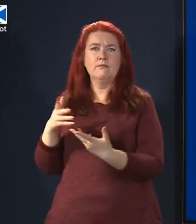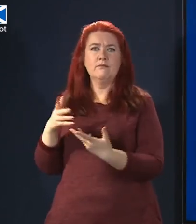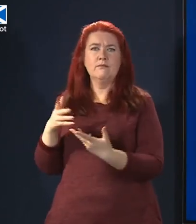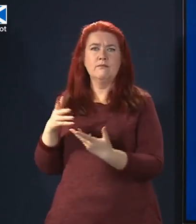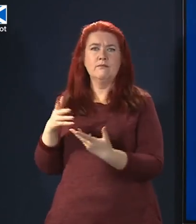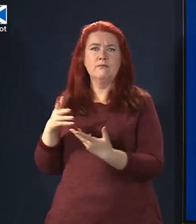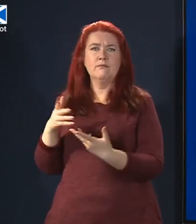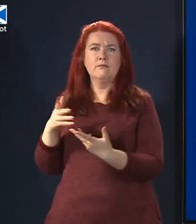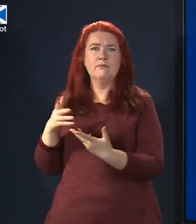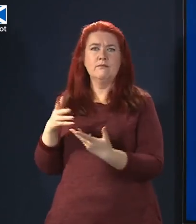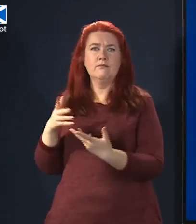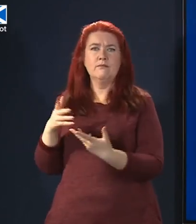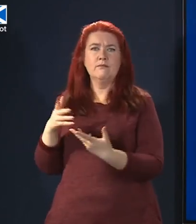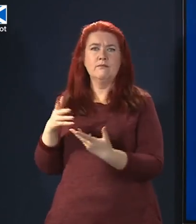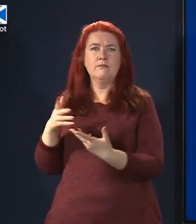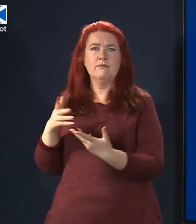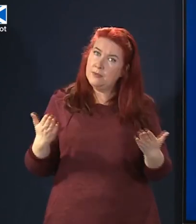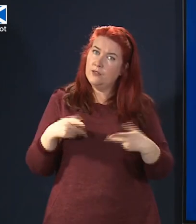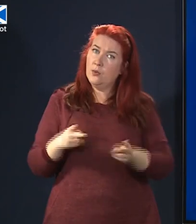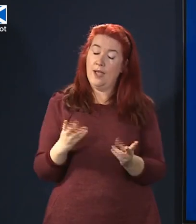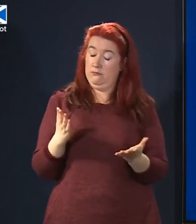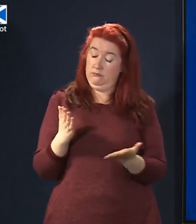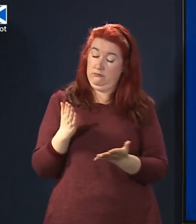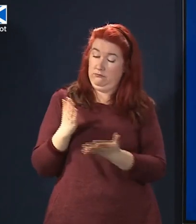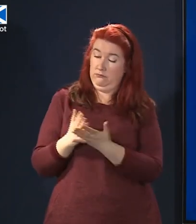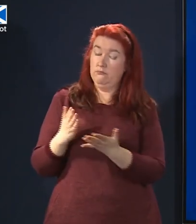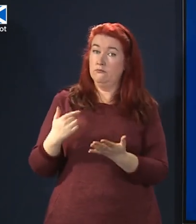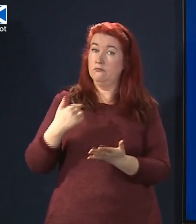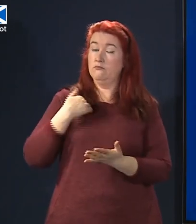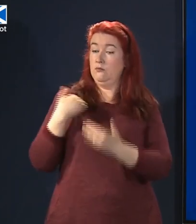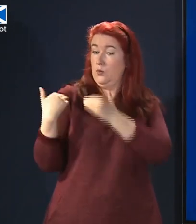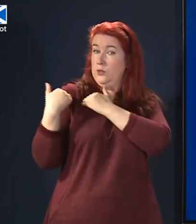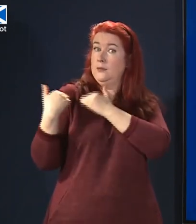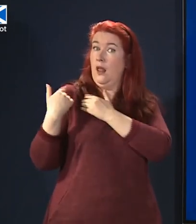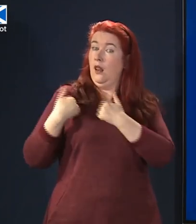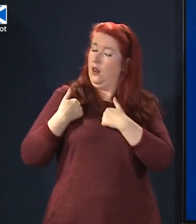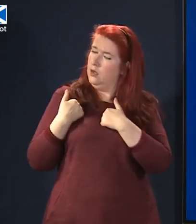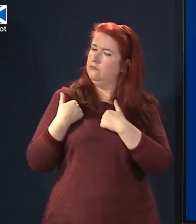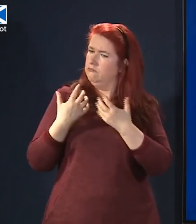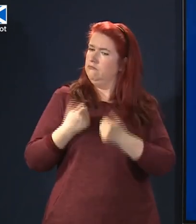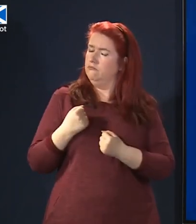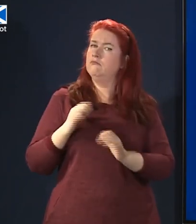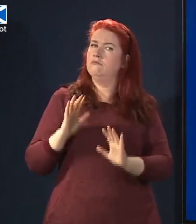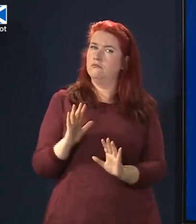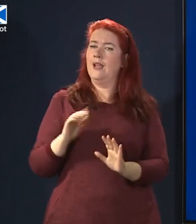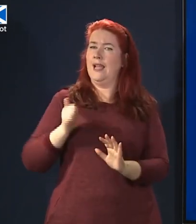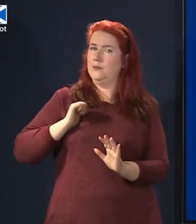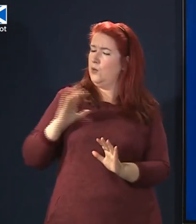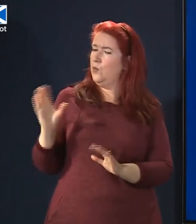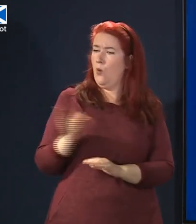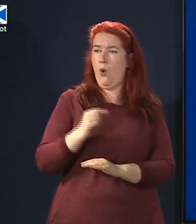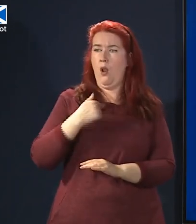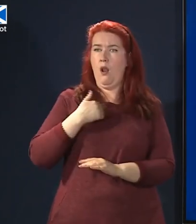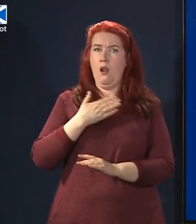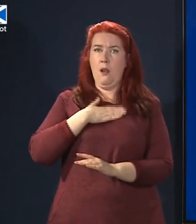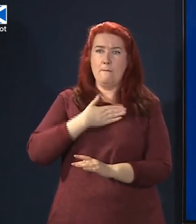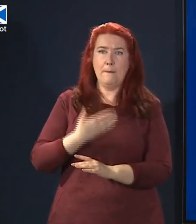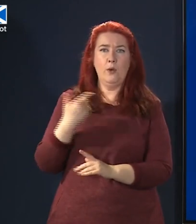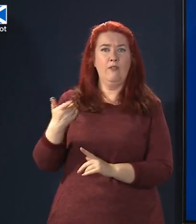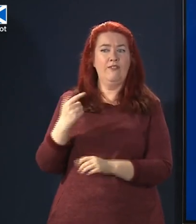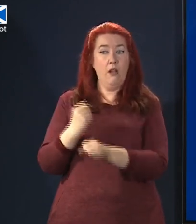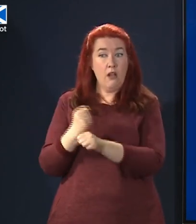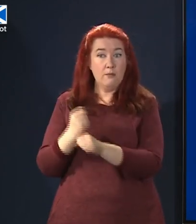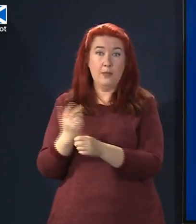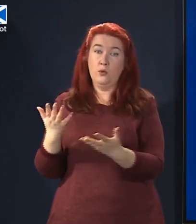and that's a responsibility I take seriously and would expect all members of my government and all elected